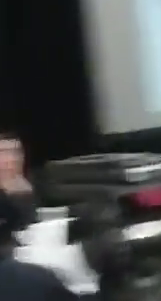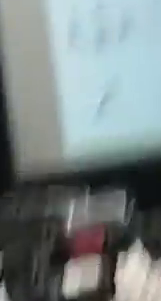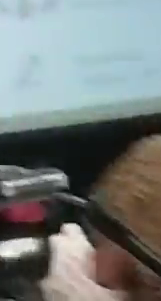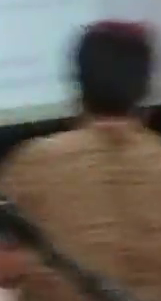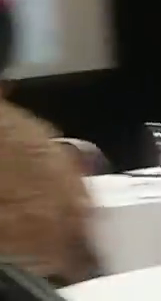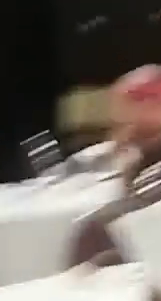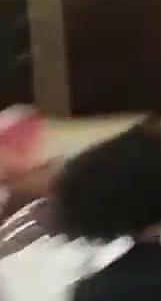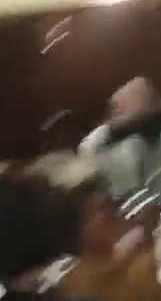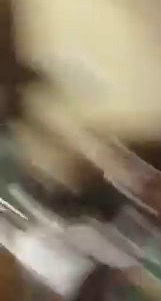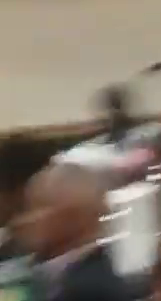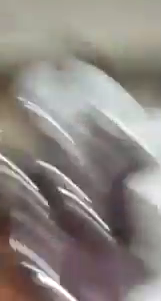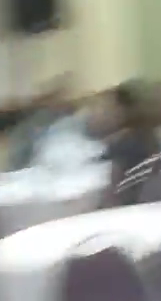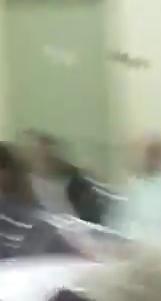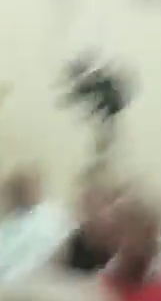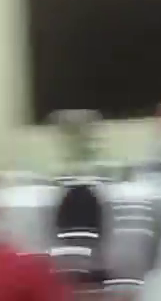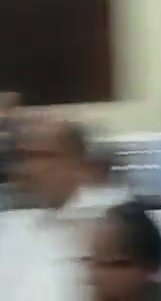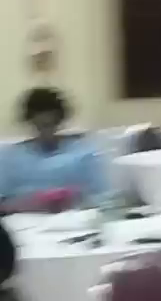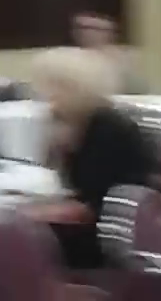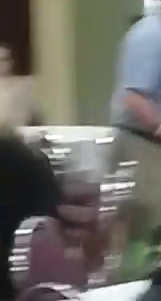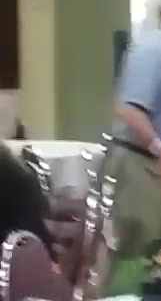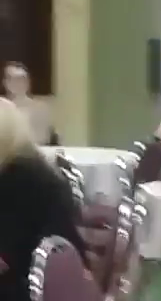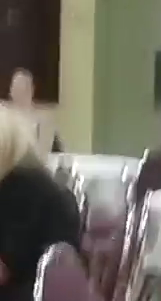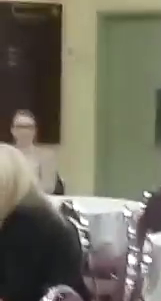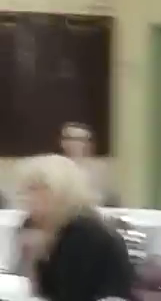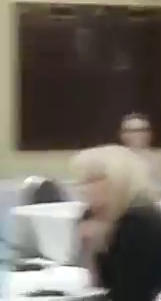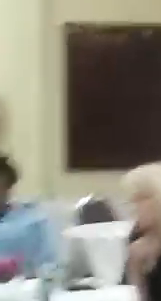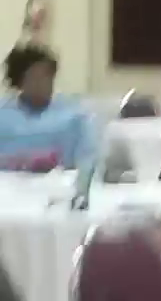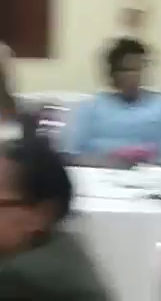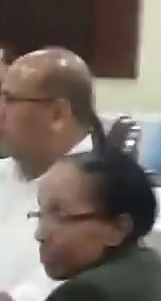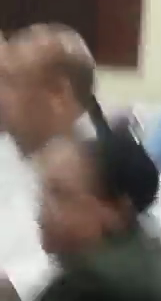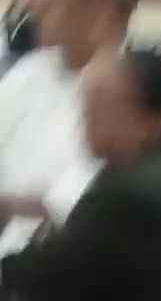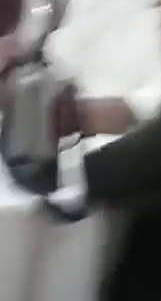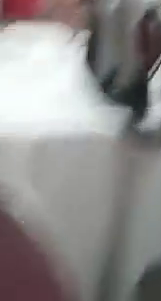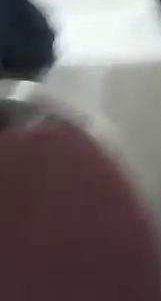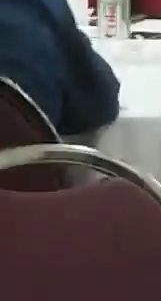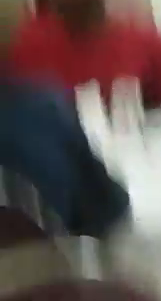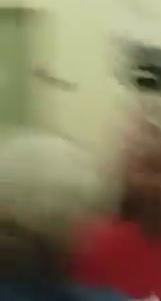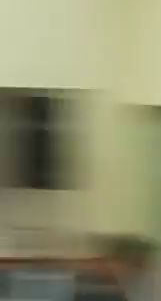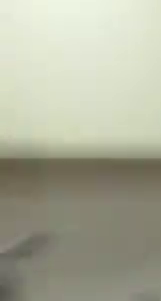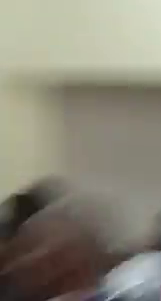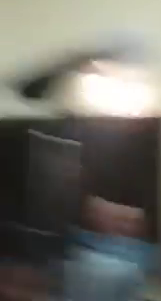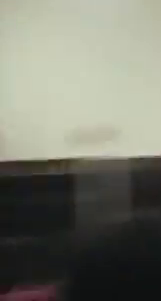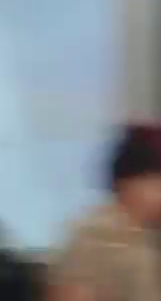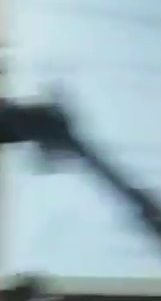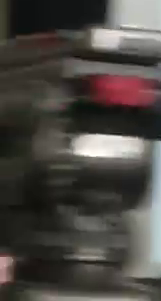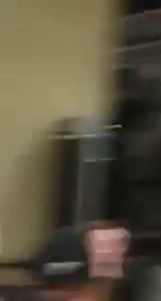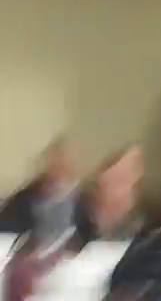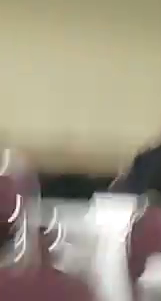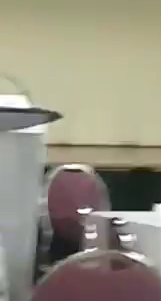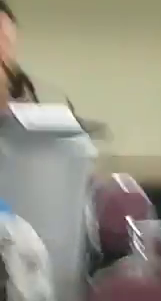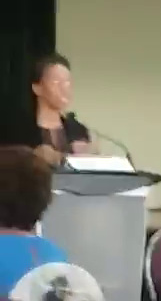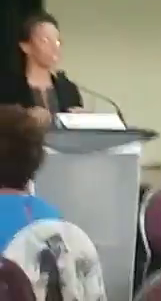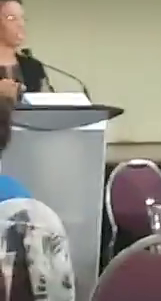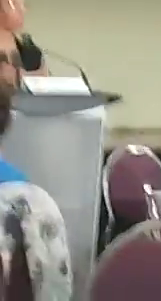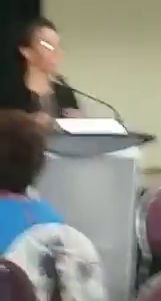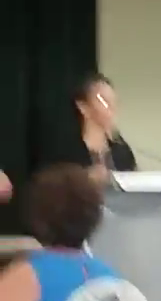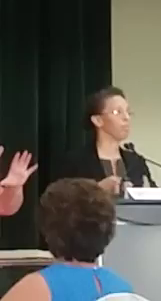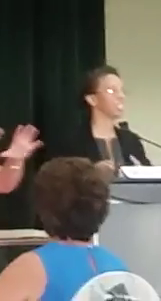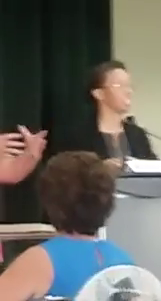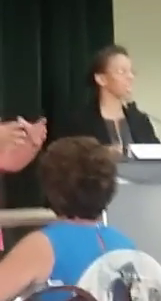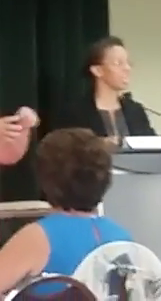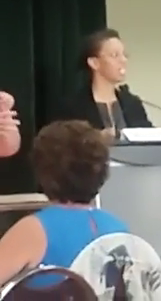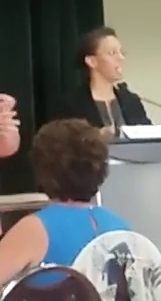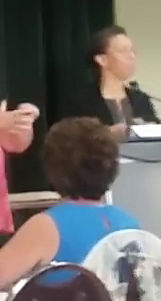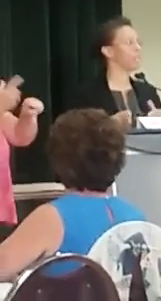process, at the end of the hour, we're going to ask someone from each table to give us a recap on what it